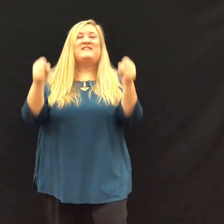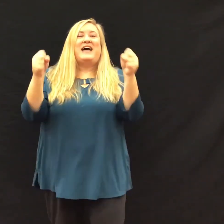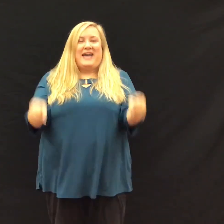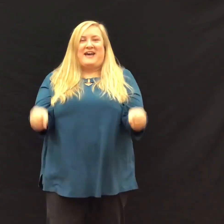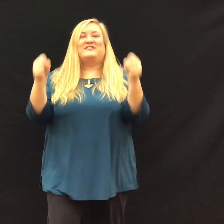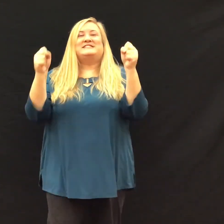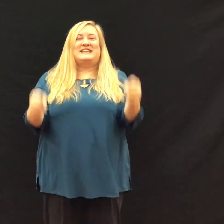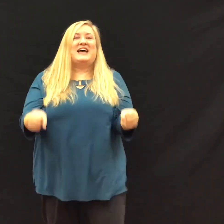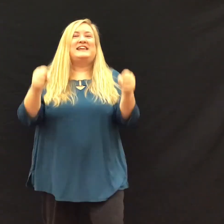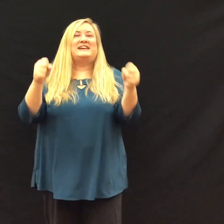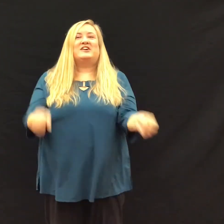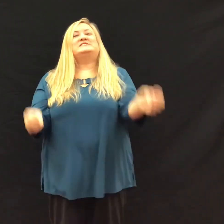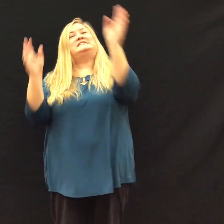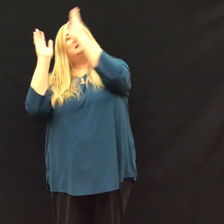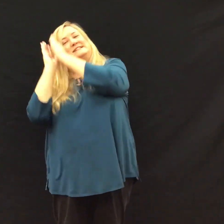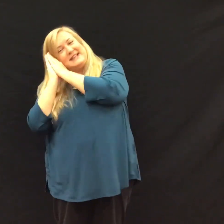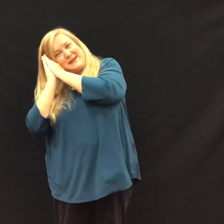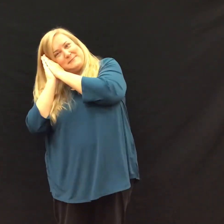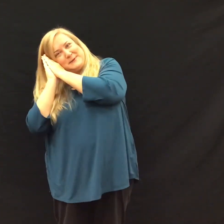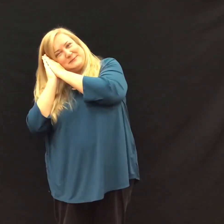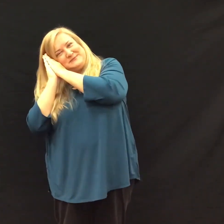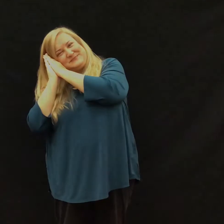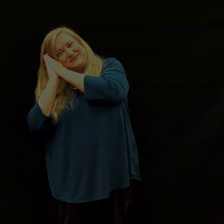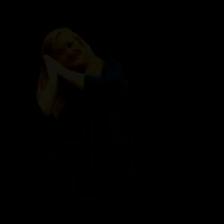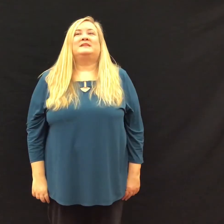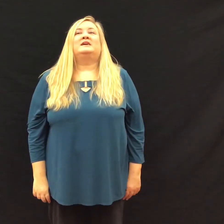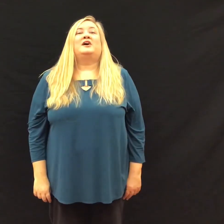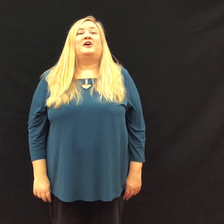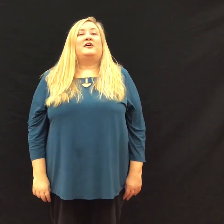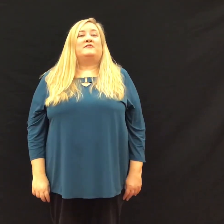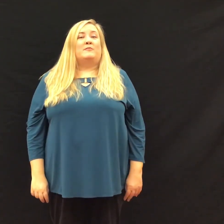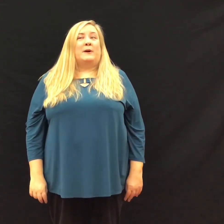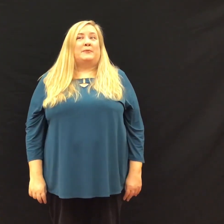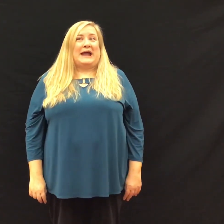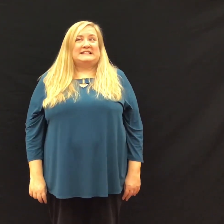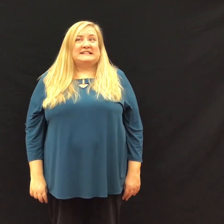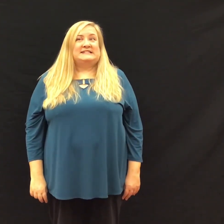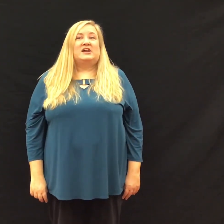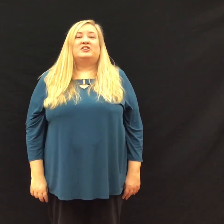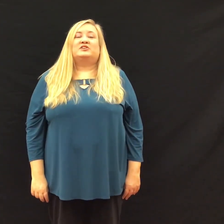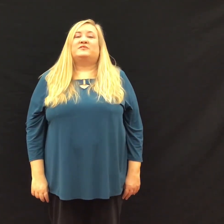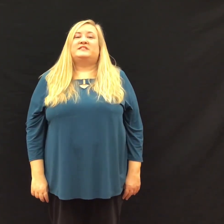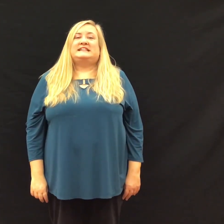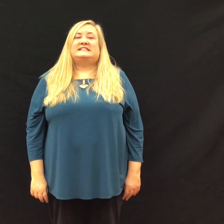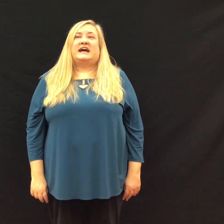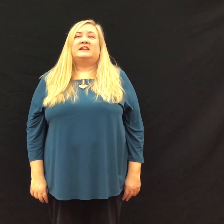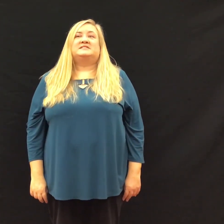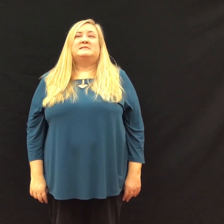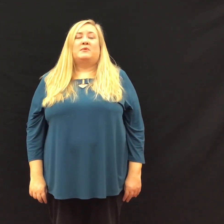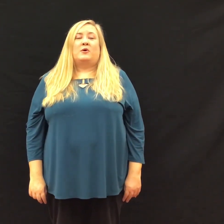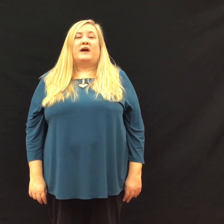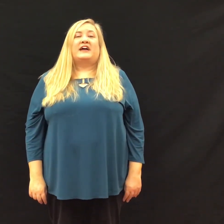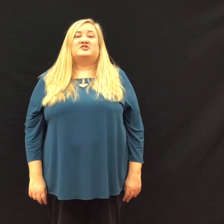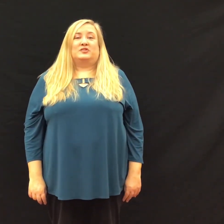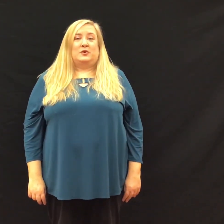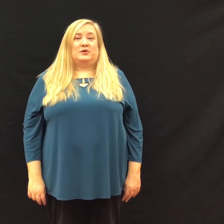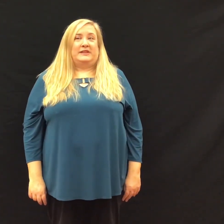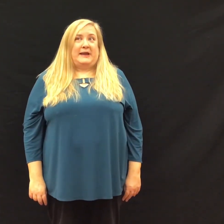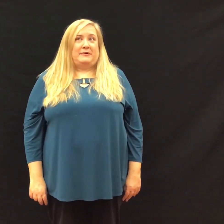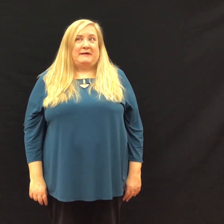hammers then he goes to sleep for more practice look for these titles and more at your local library